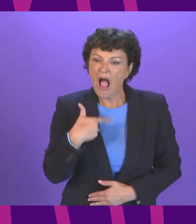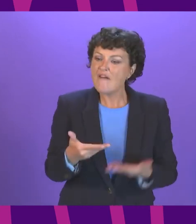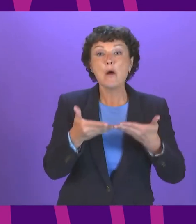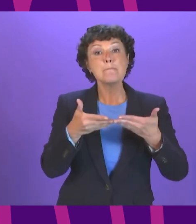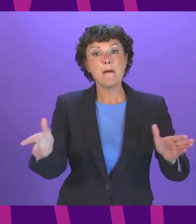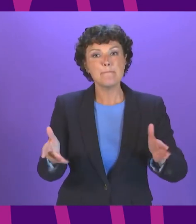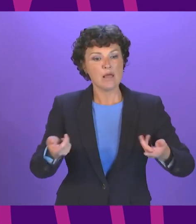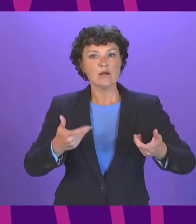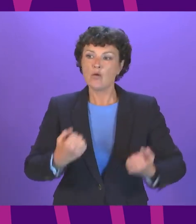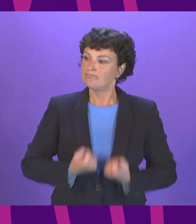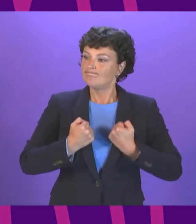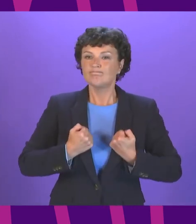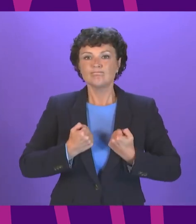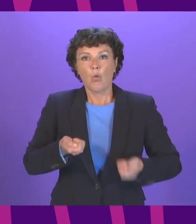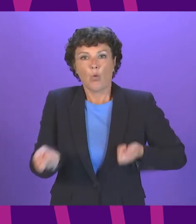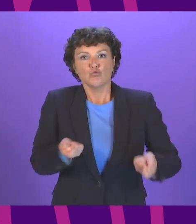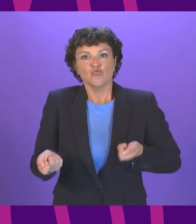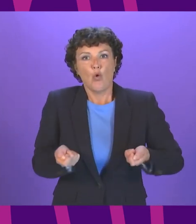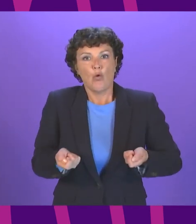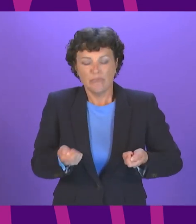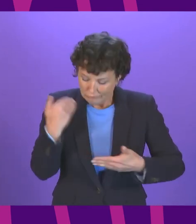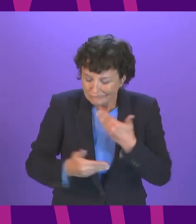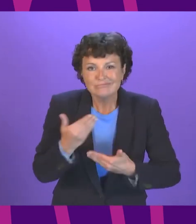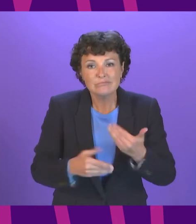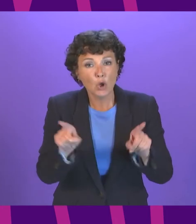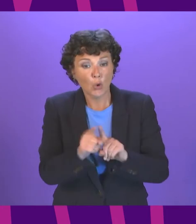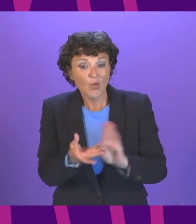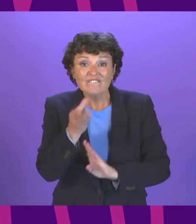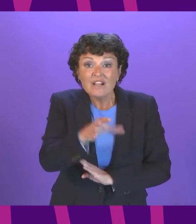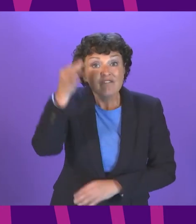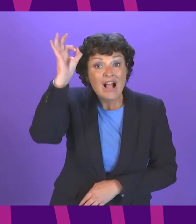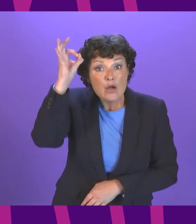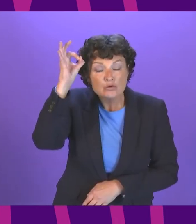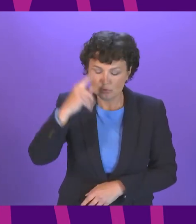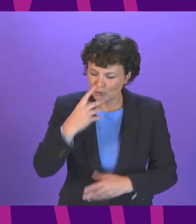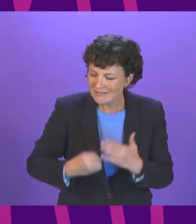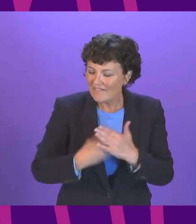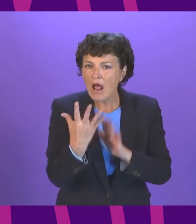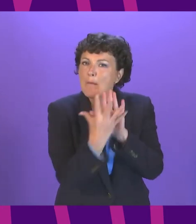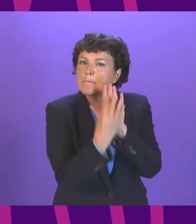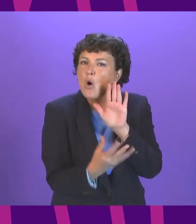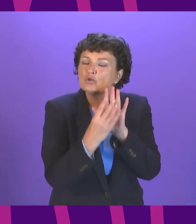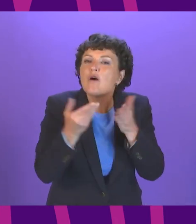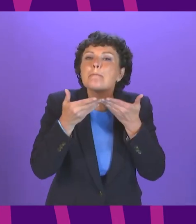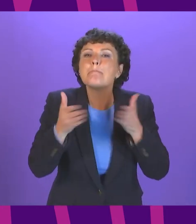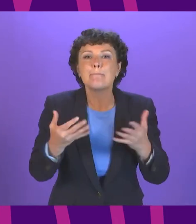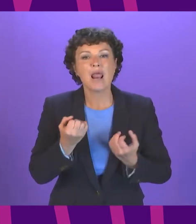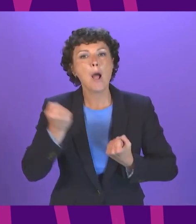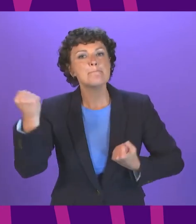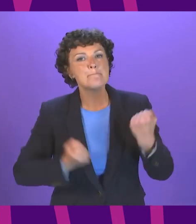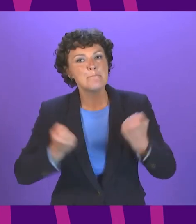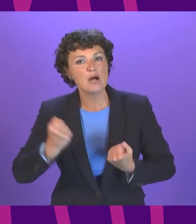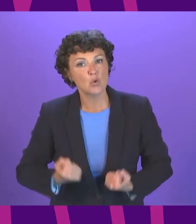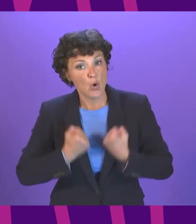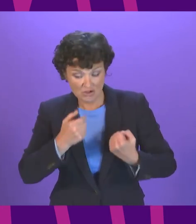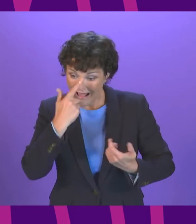running rail services in the public interest and new funding for councils to develop models of public bus ownership and the delivery of free